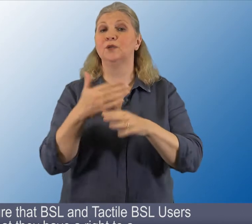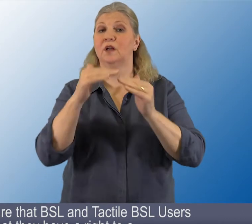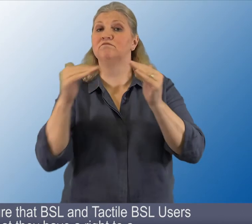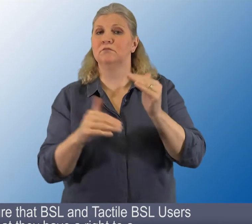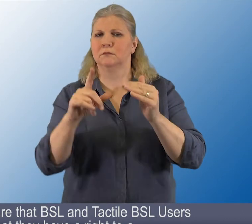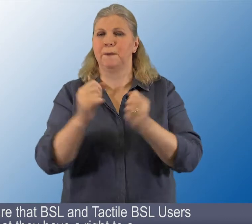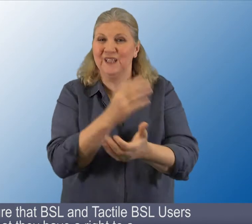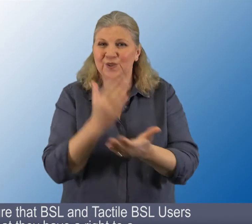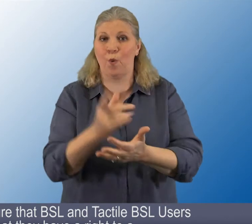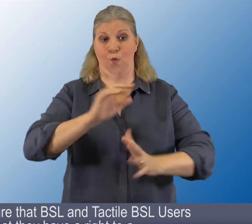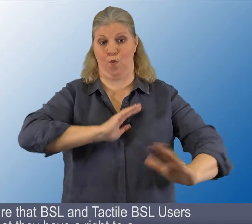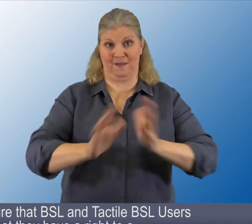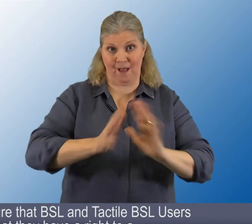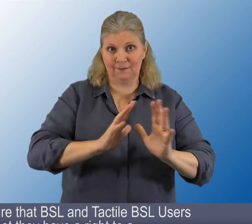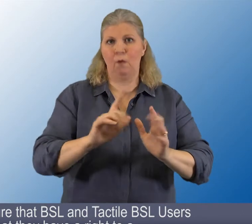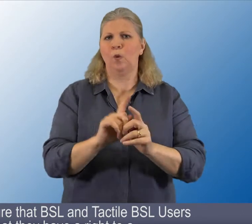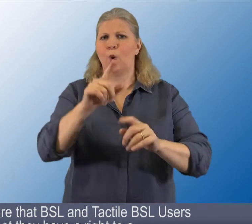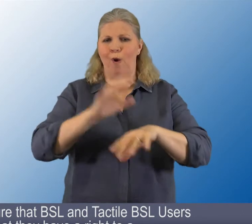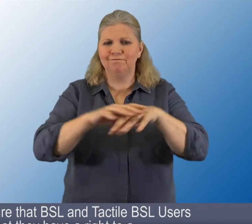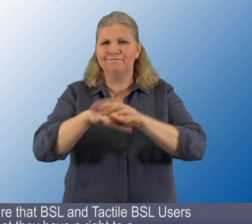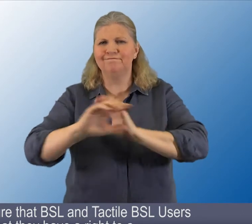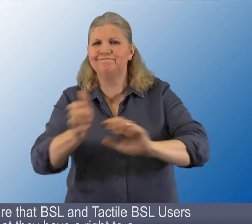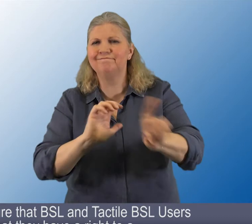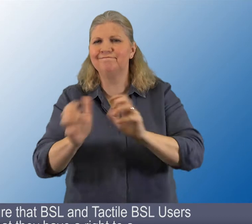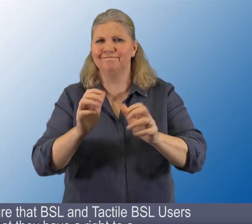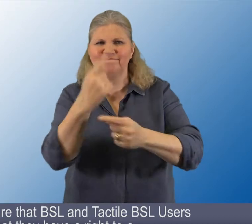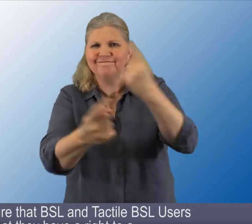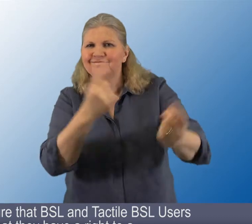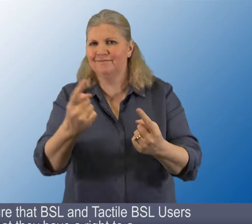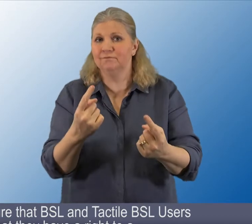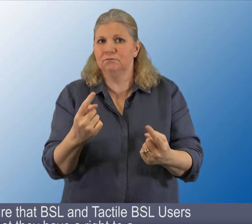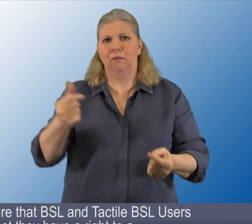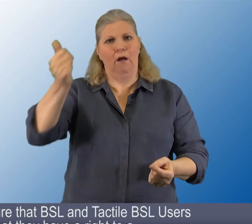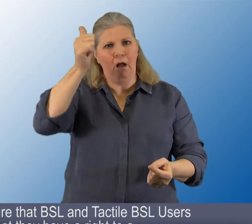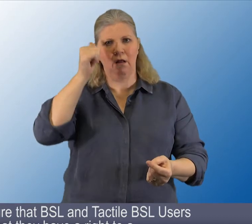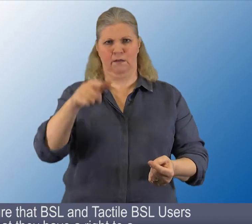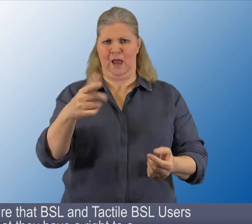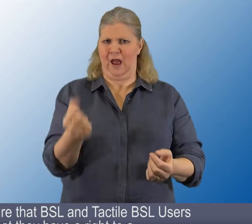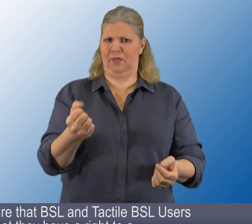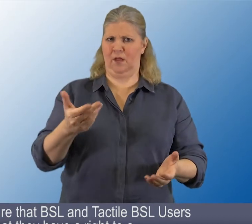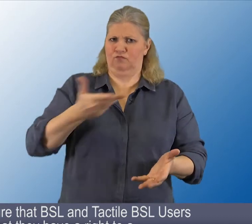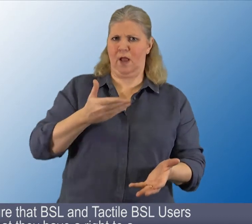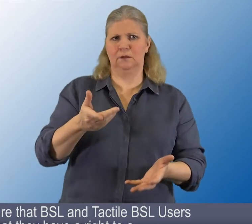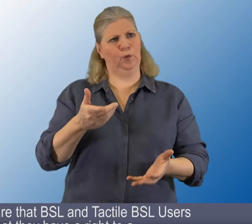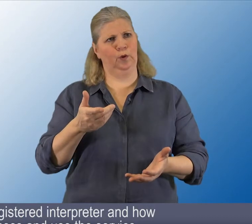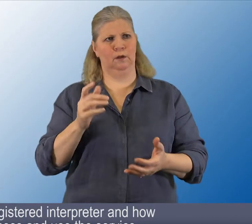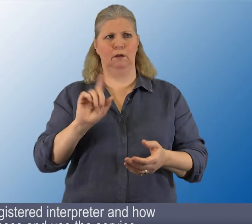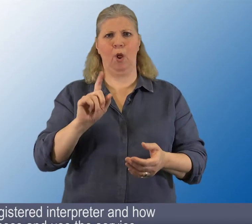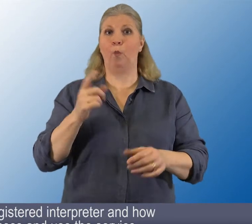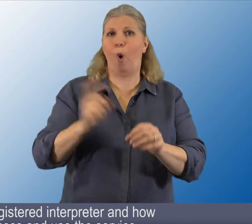12.-Action 12. Ensure that BSL and tactile BSL users know that they have a right to a qualified registered interpreter in how